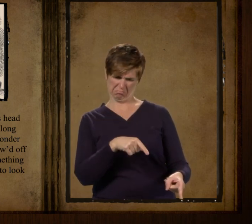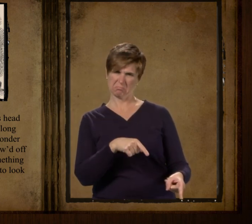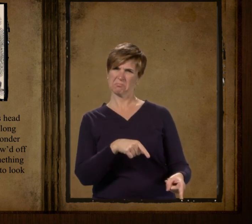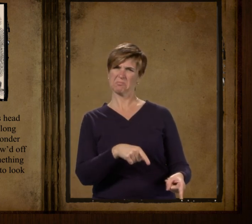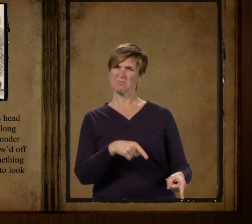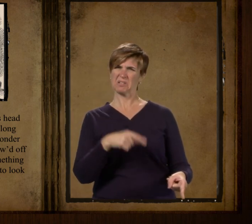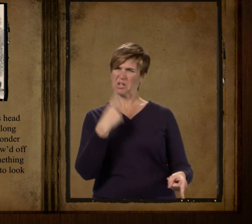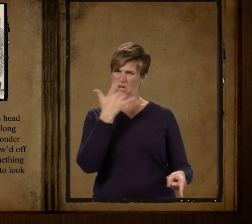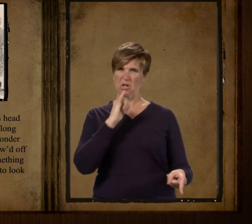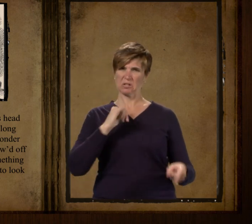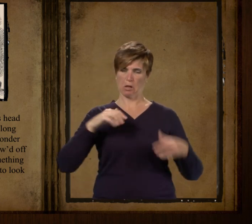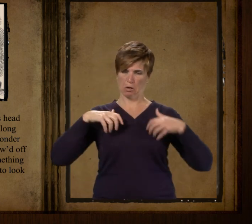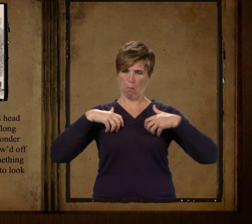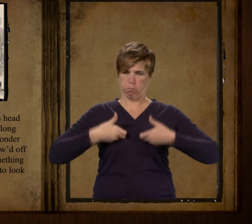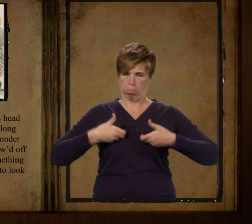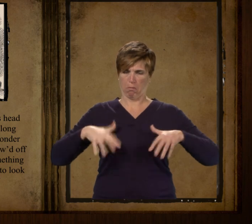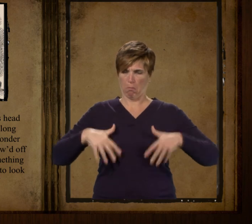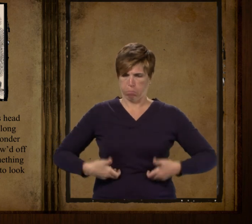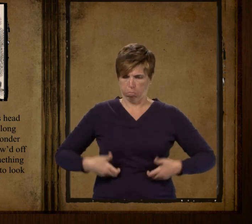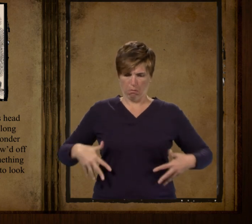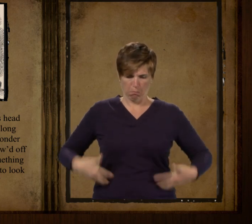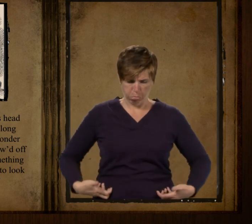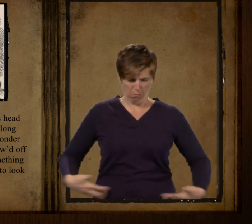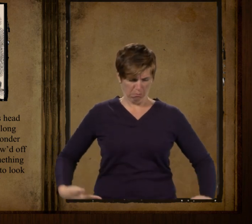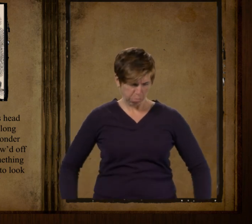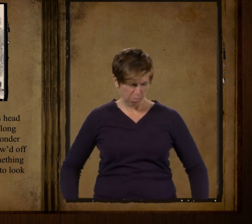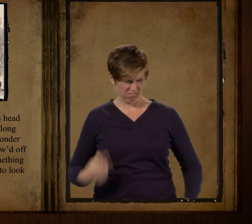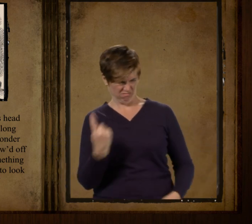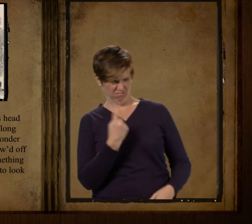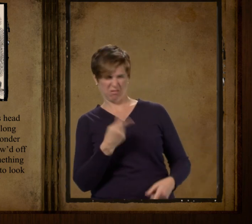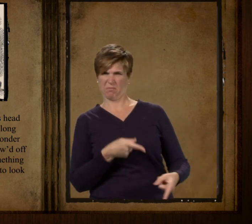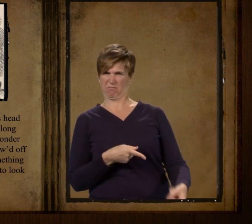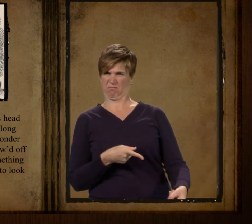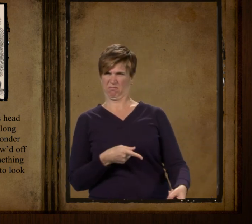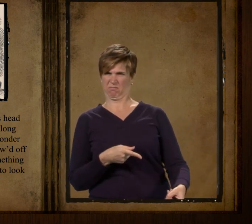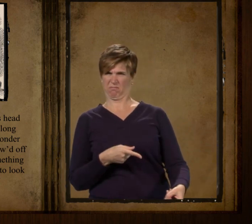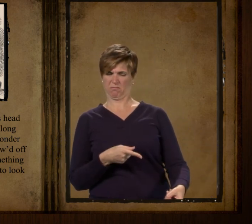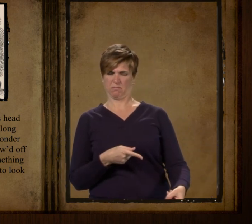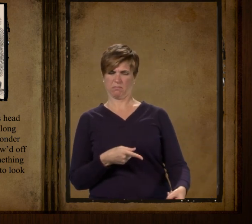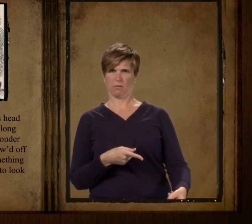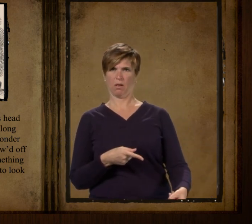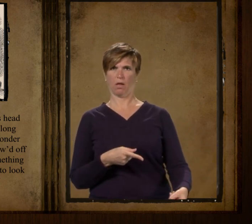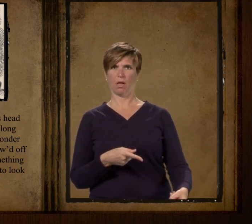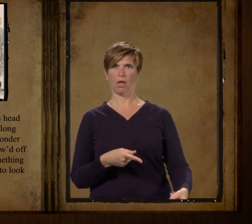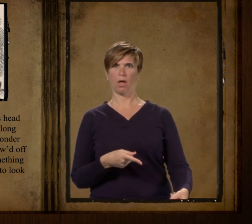matter with him he appears to look mighty baggie somehow